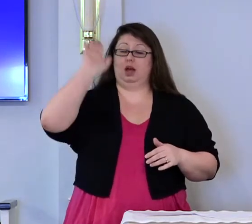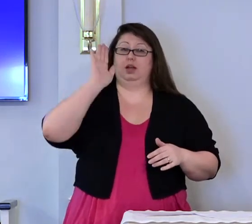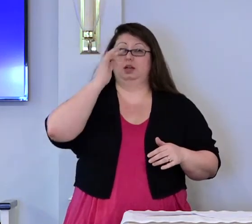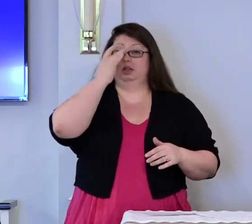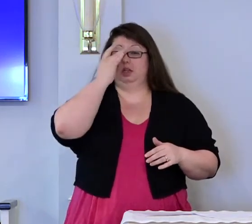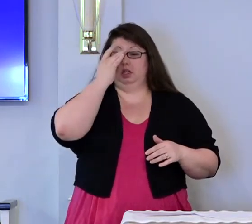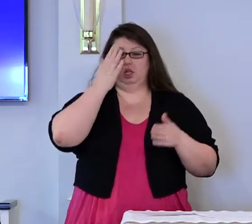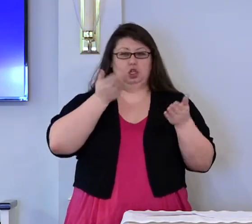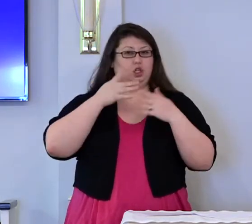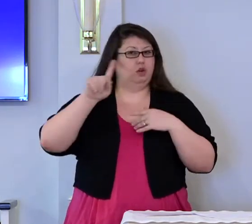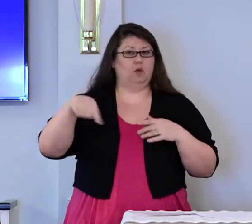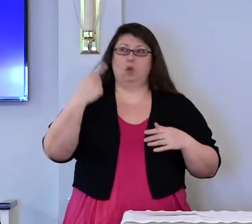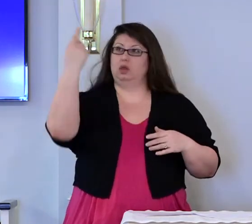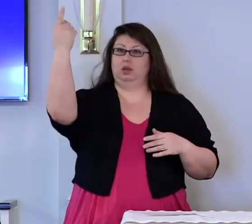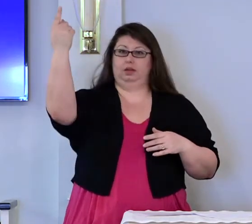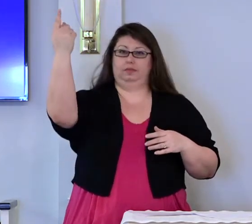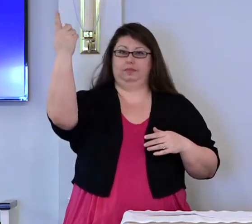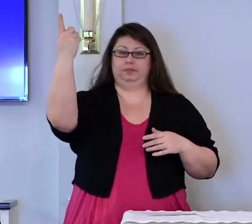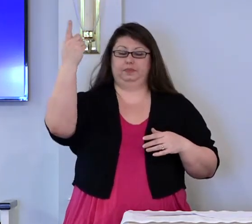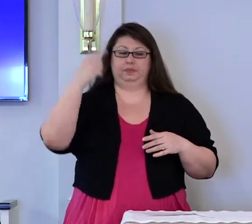Serve only Him.